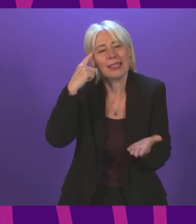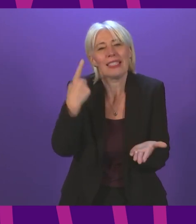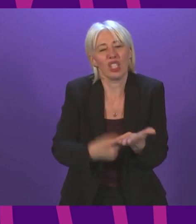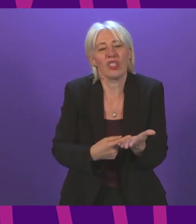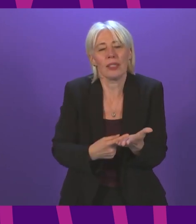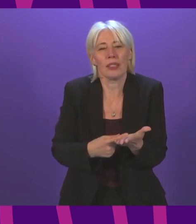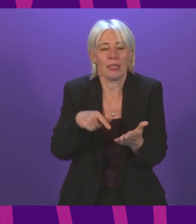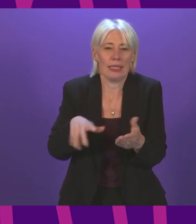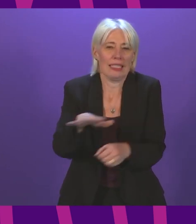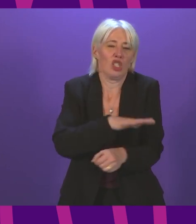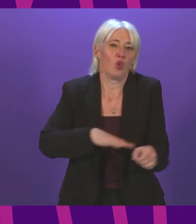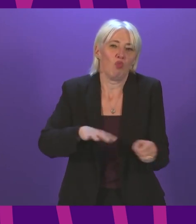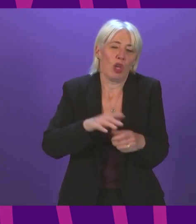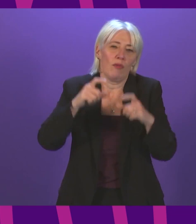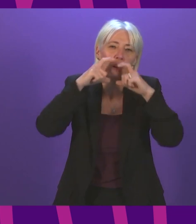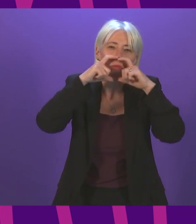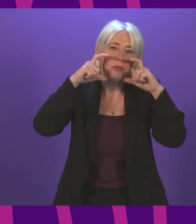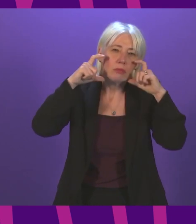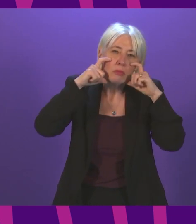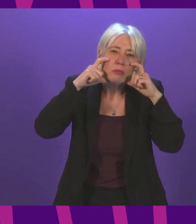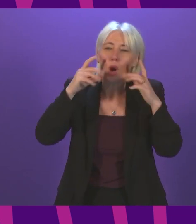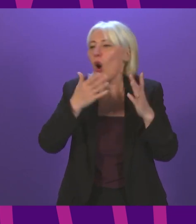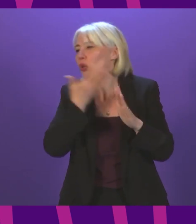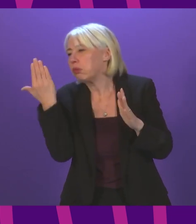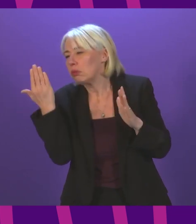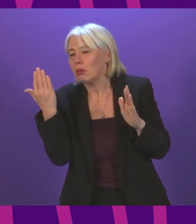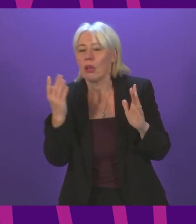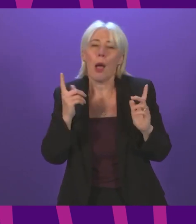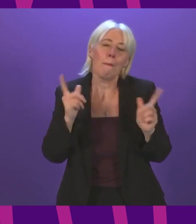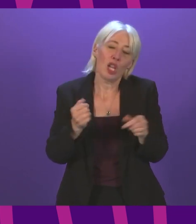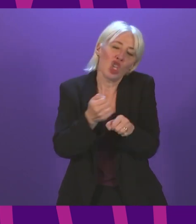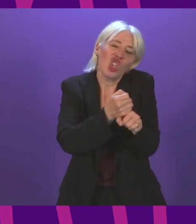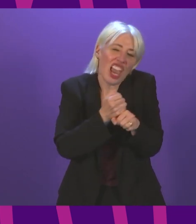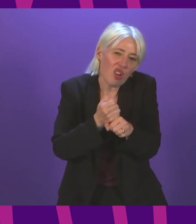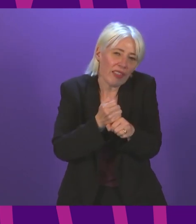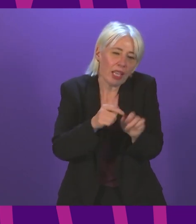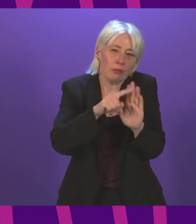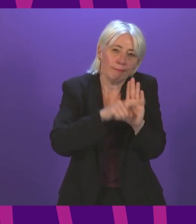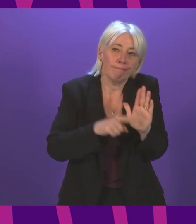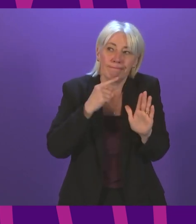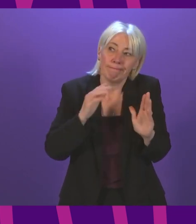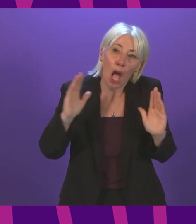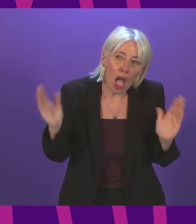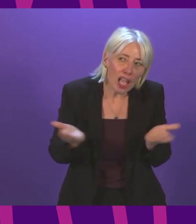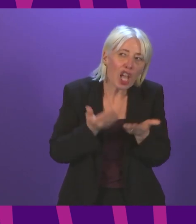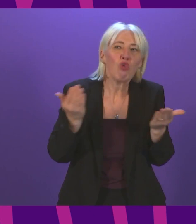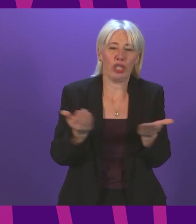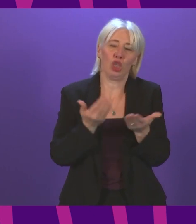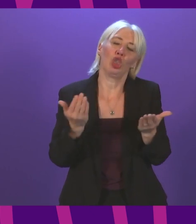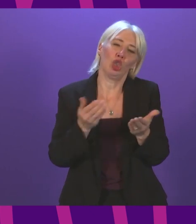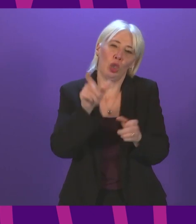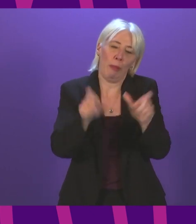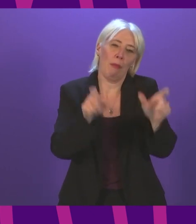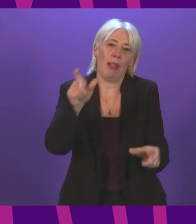around the circumstances in which face coverings are worn and not worn. But the general rule is that we encourage people to wear face coverings